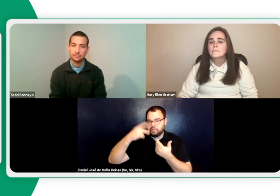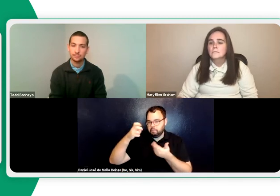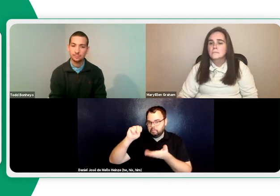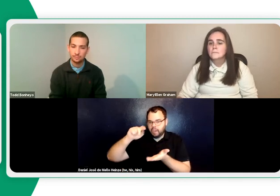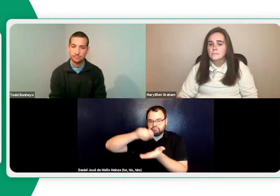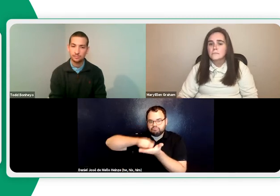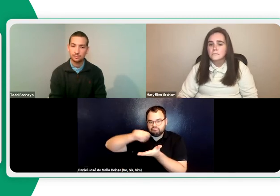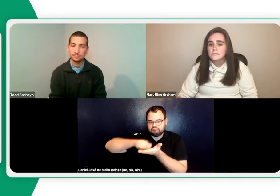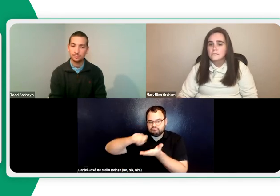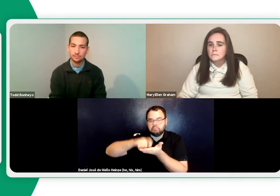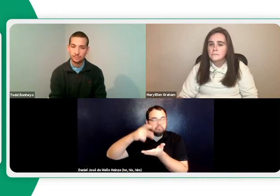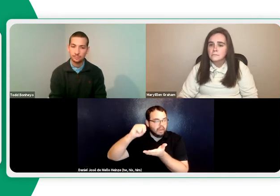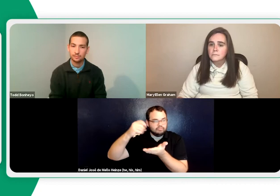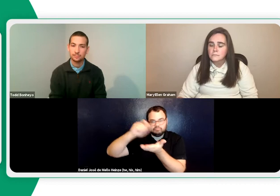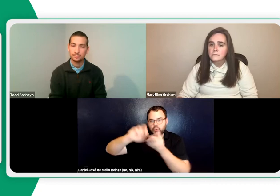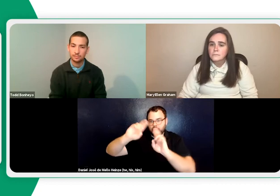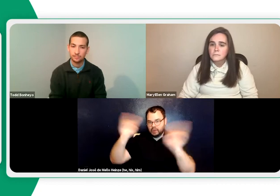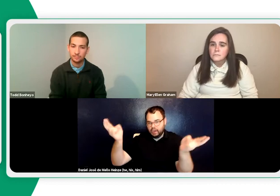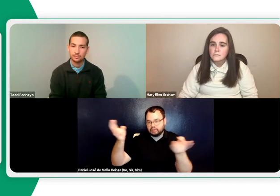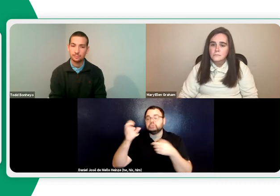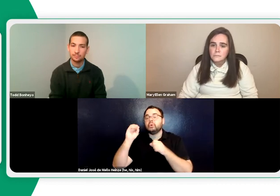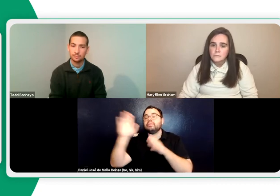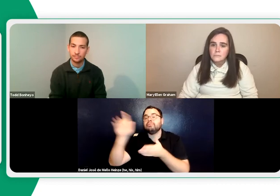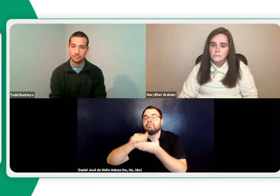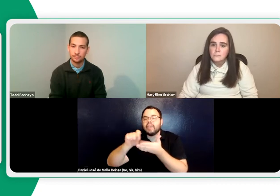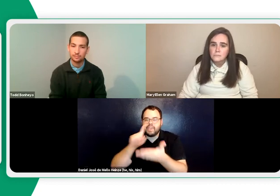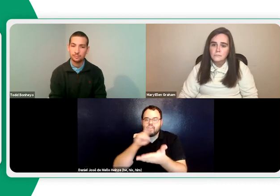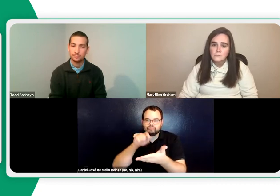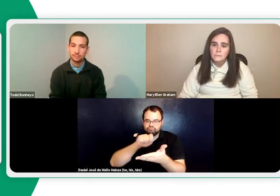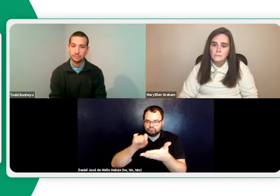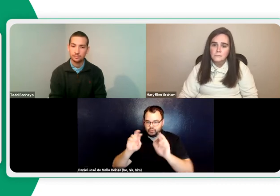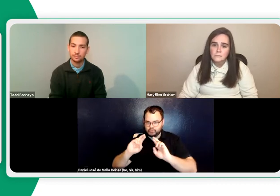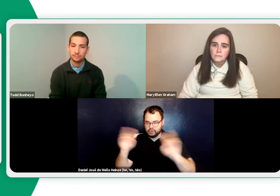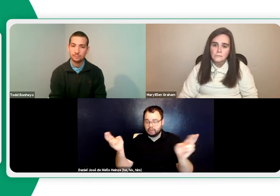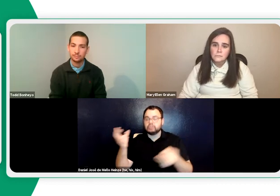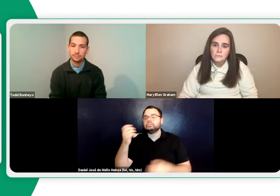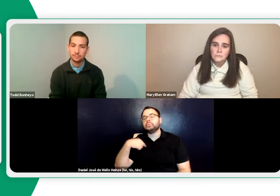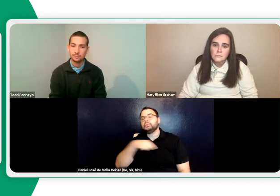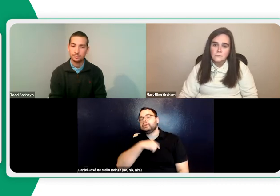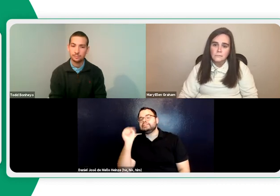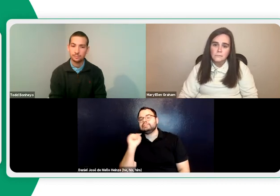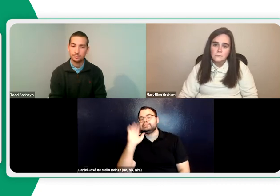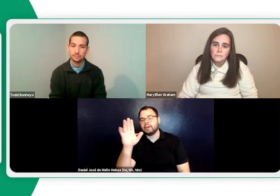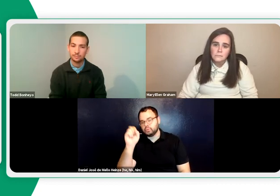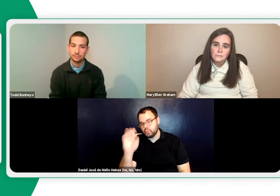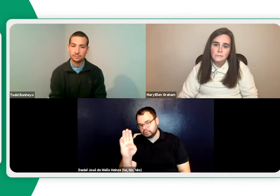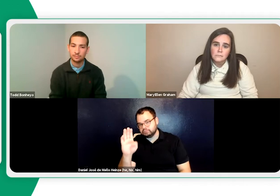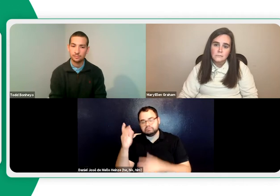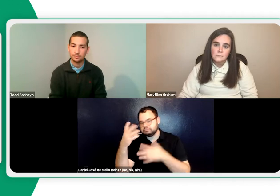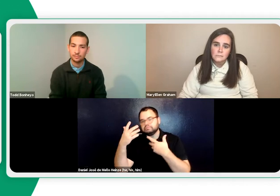which means that it comes with a pen or a stylus. And so they're ready to use that. We'll send